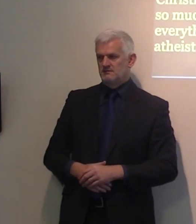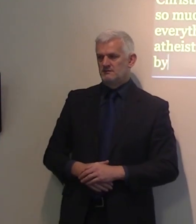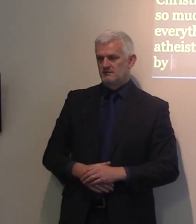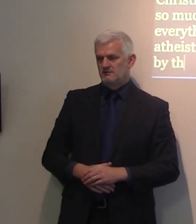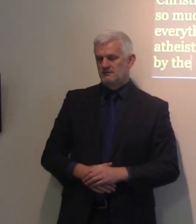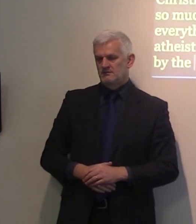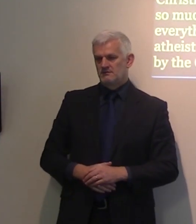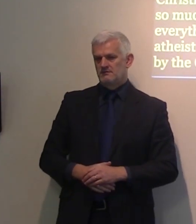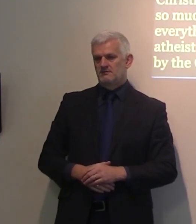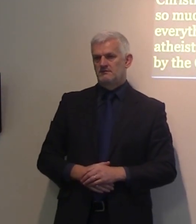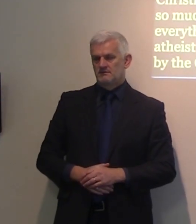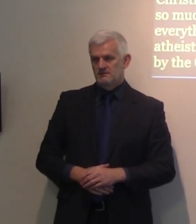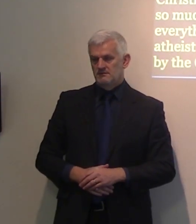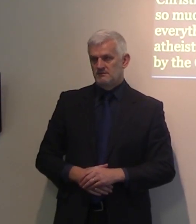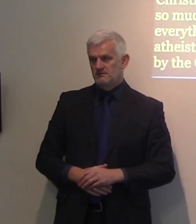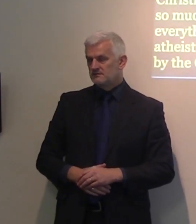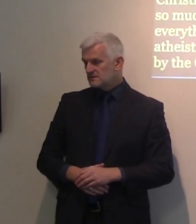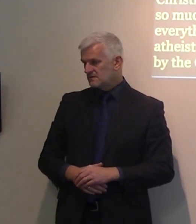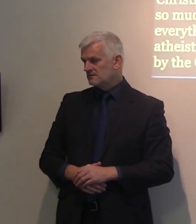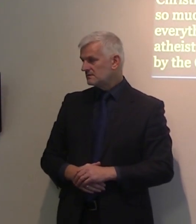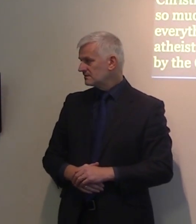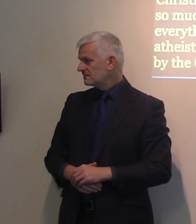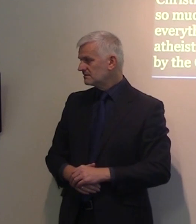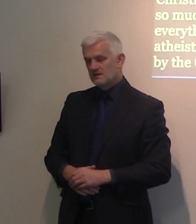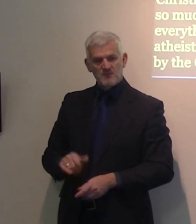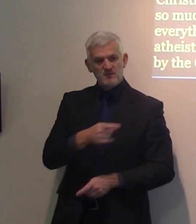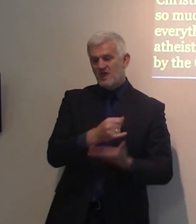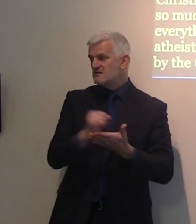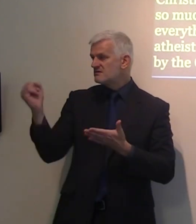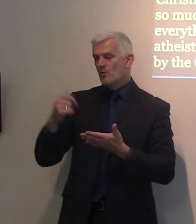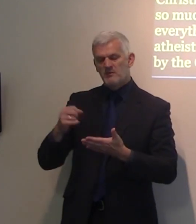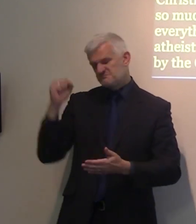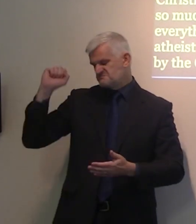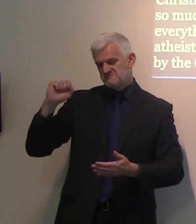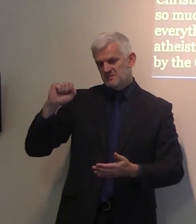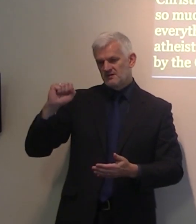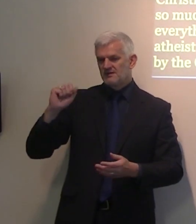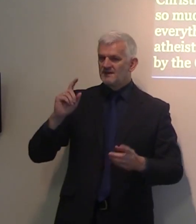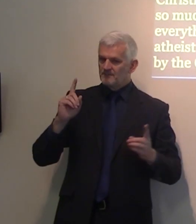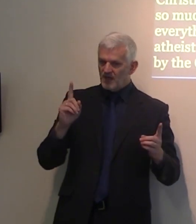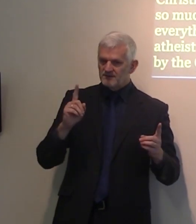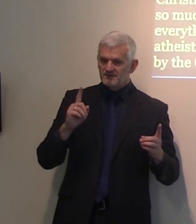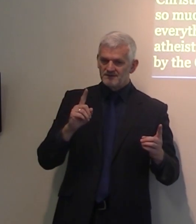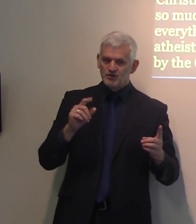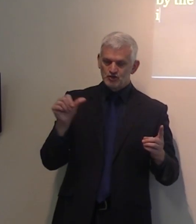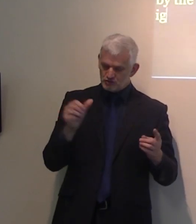They may deny it, they may spell it, but they cannot deny the reality of it. There are